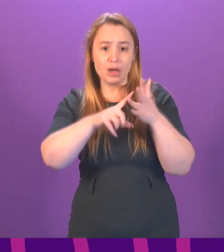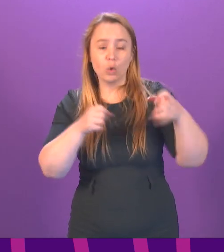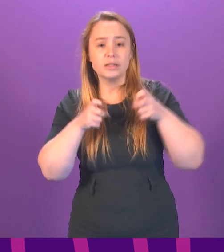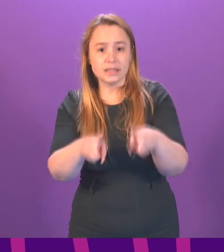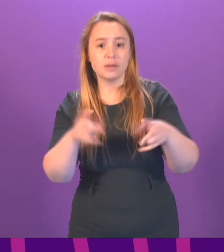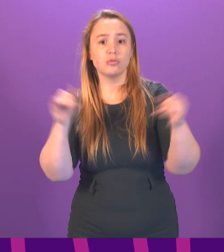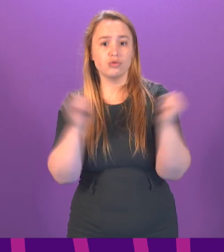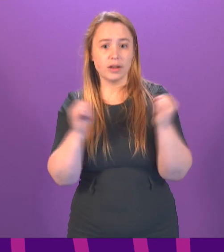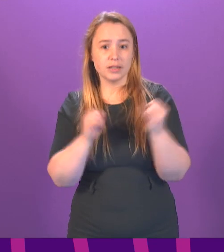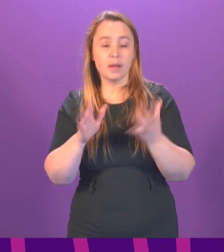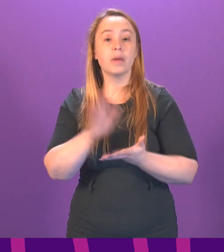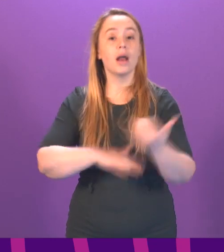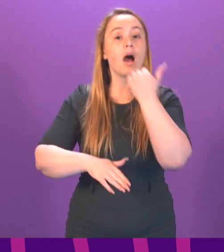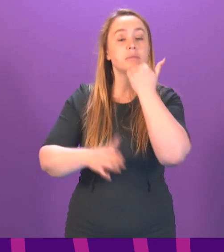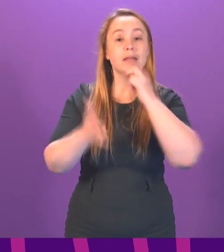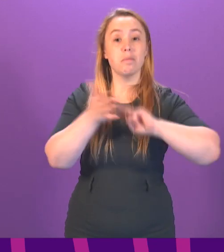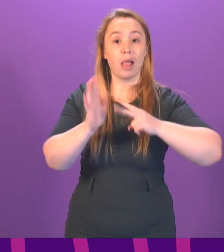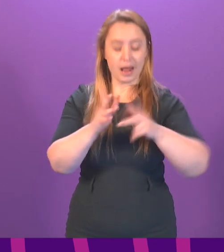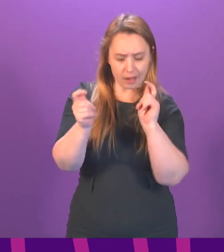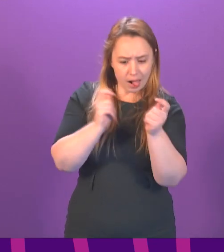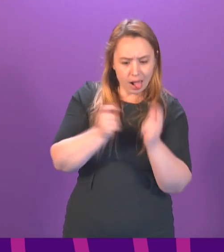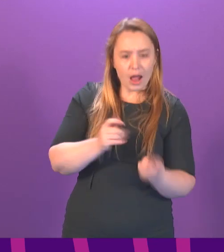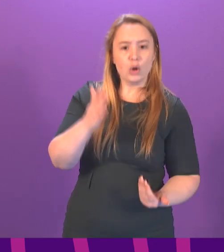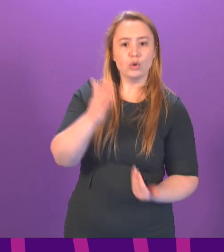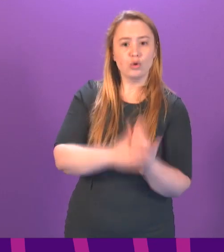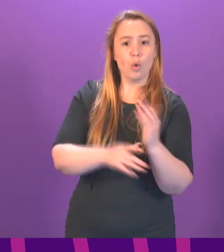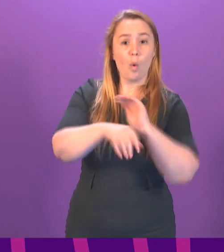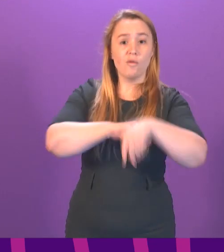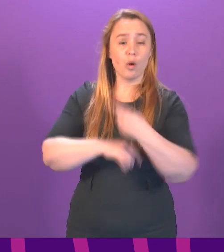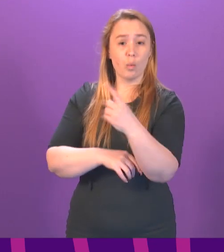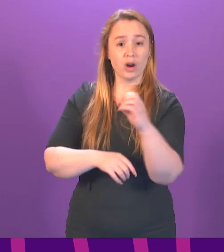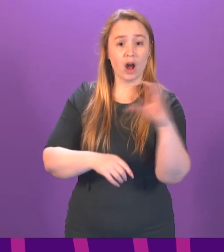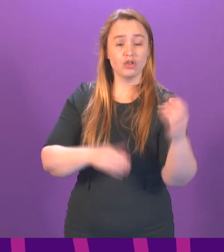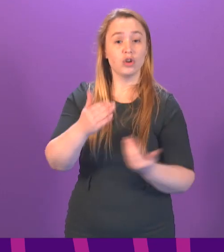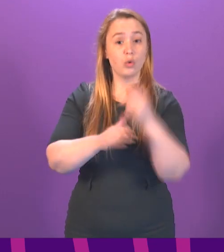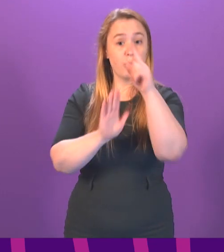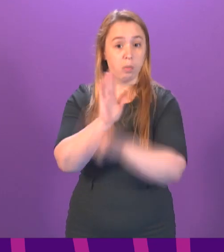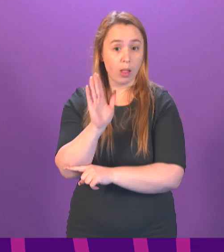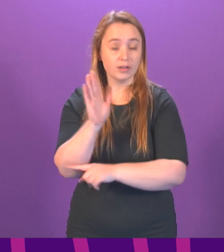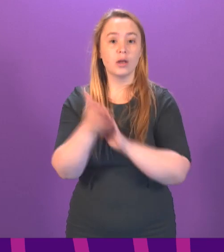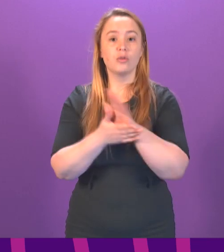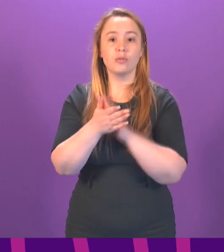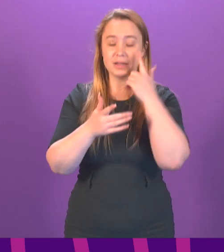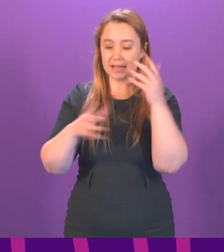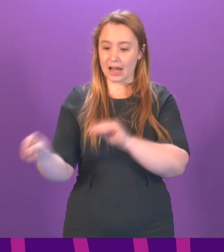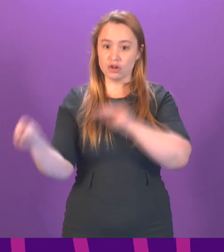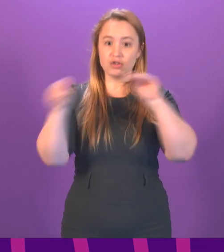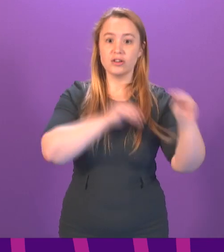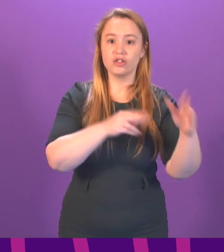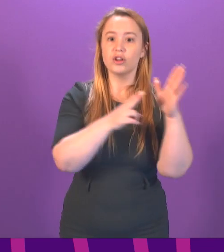year. Of course, we updated the climate change plan with over 100 new policies that will help us achieve a just transition to net zero by